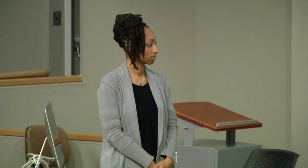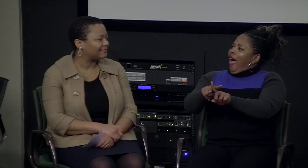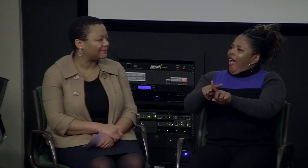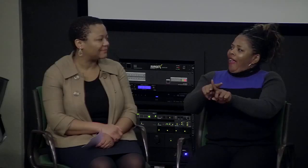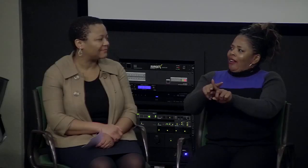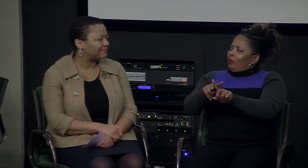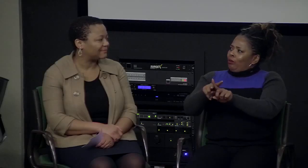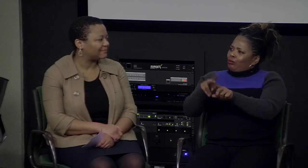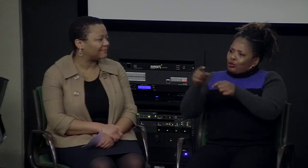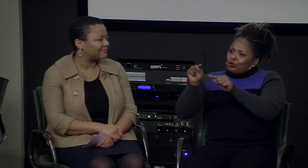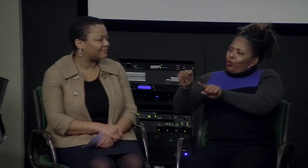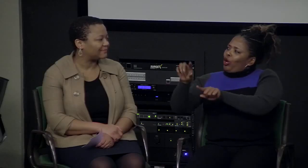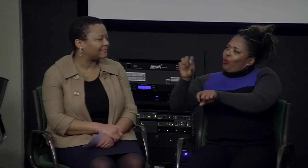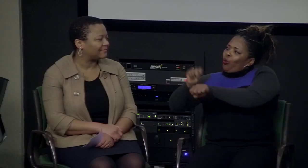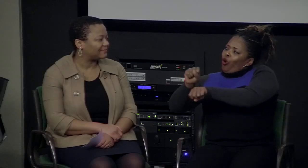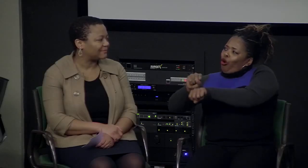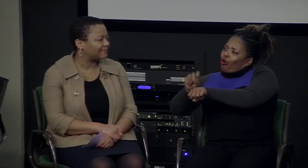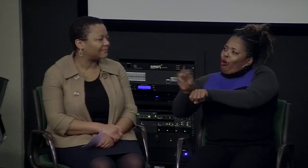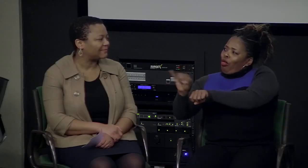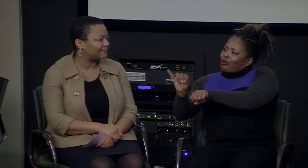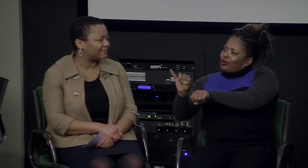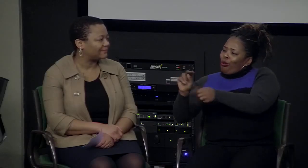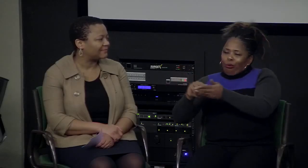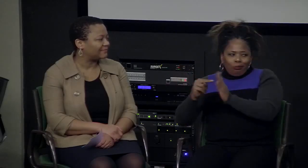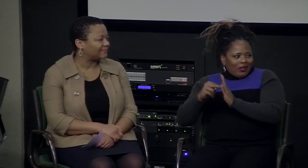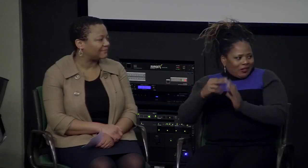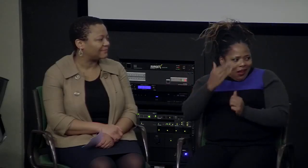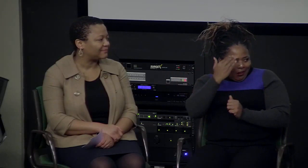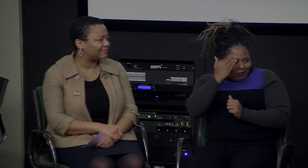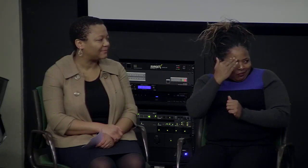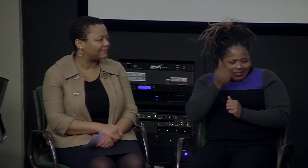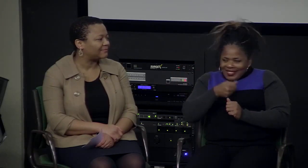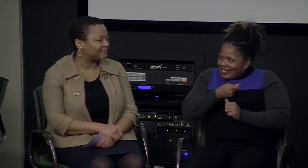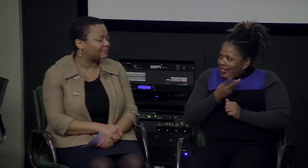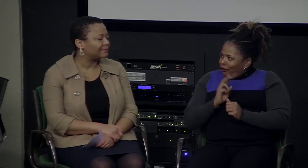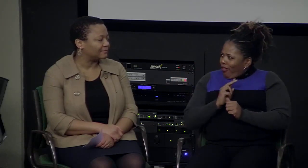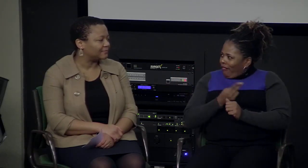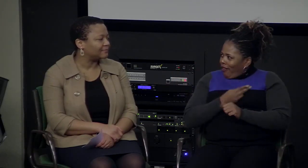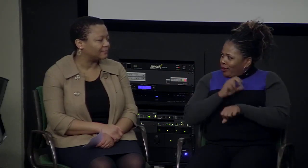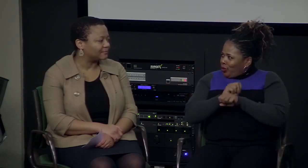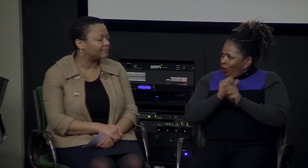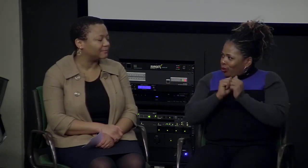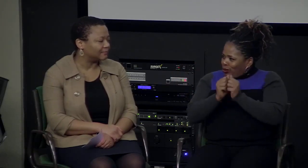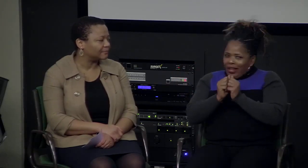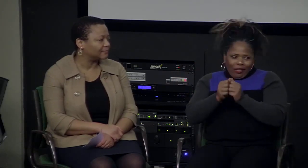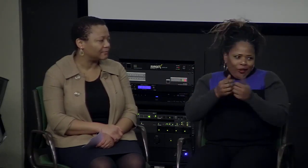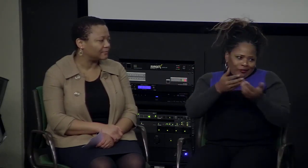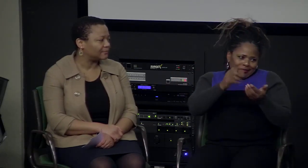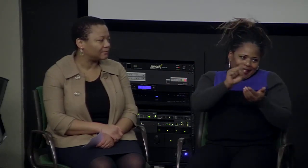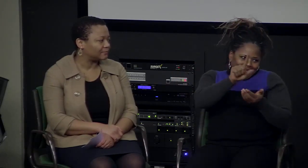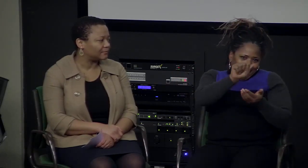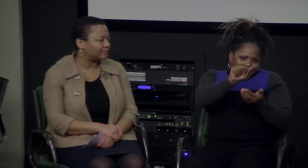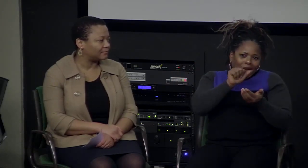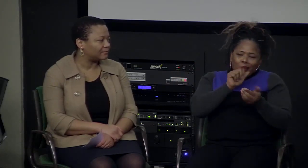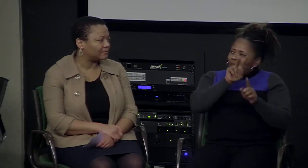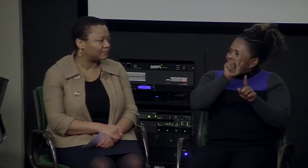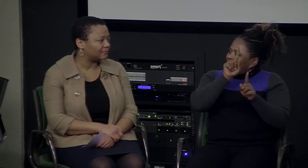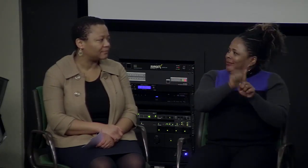mentoring experience. You were able to make real-world applications. Several of us were able to work